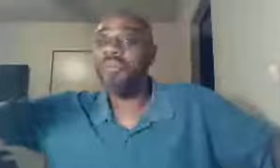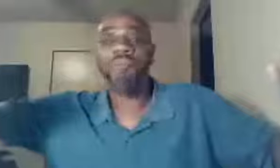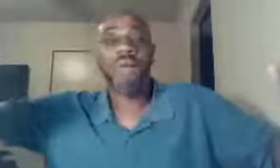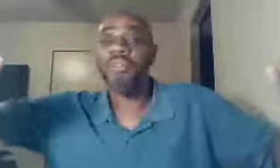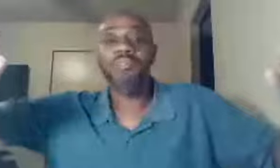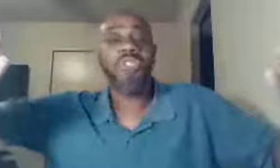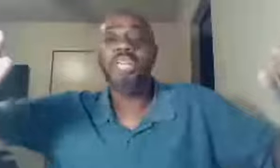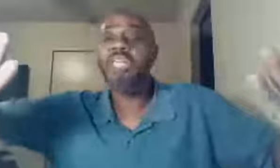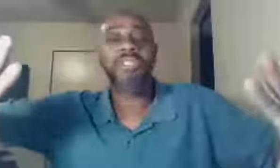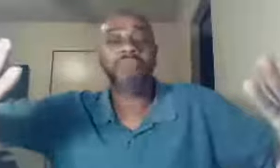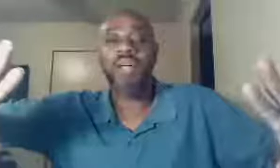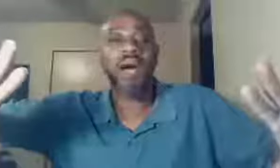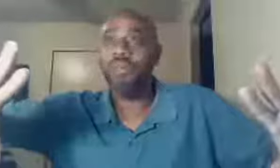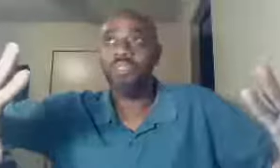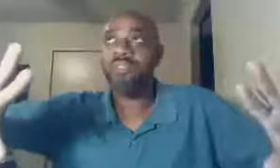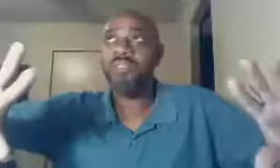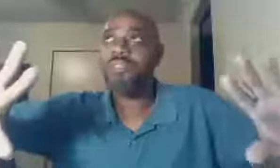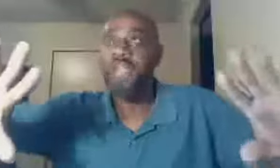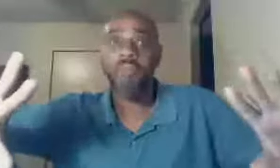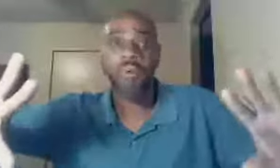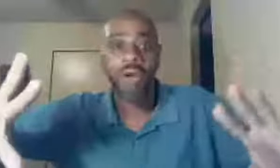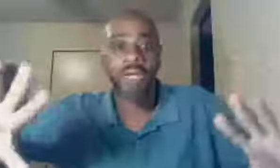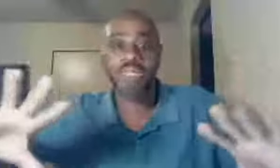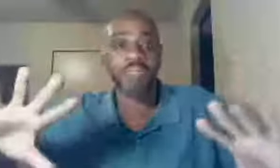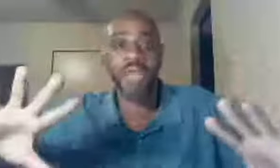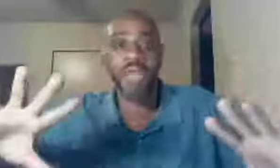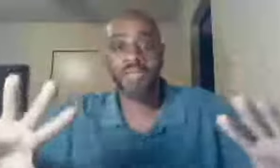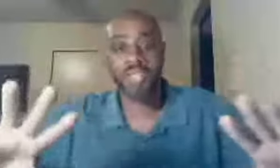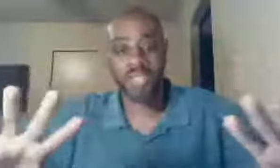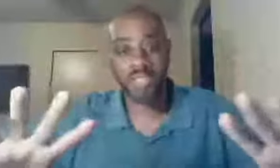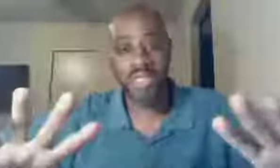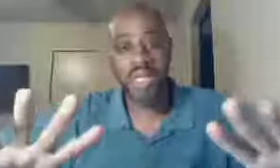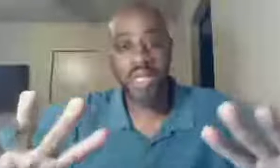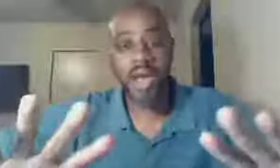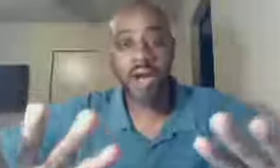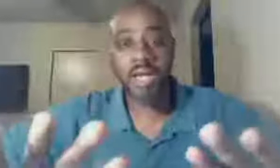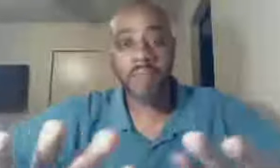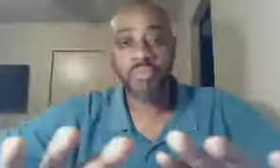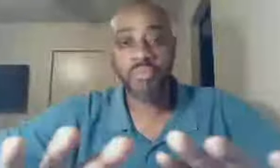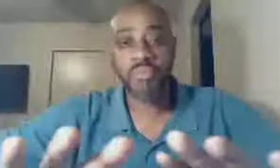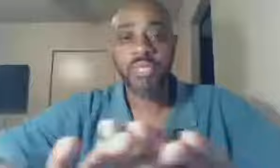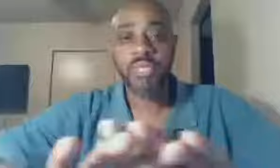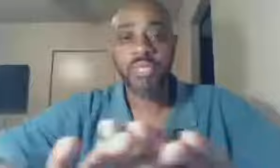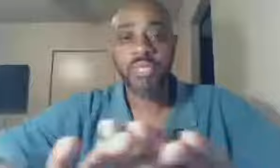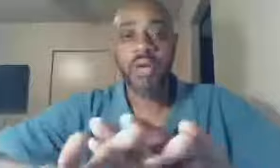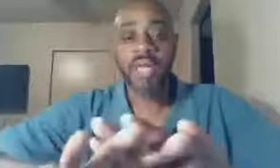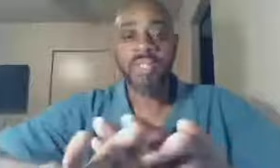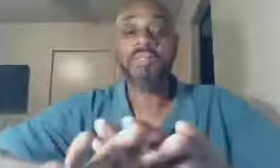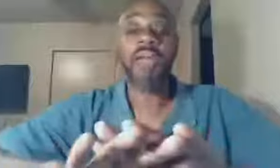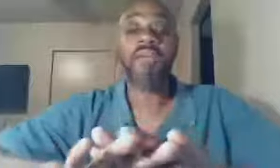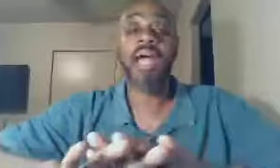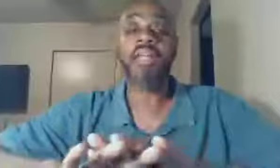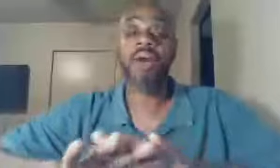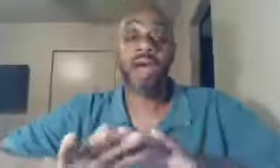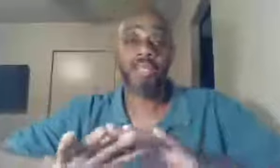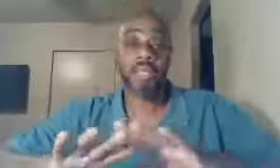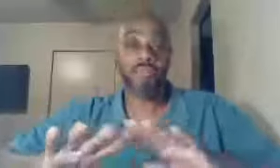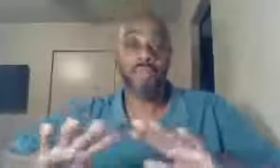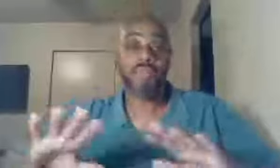the genius of God, which is a terrible word, because he's beyond genius, it all comes right back to Christ, as a matter of fact, I know how it does, Matthew